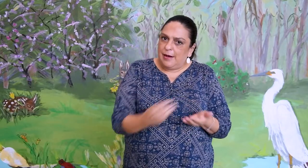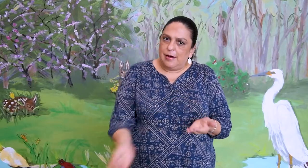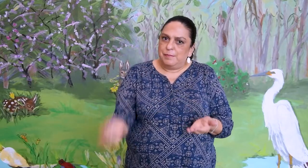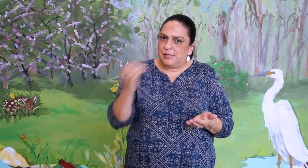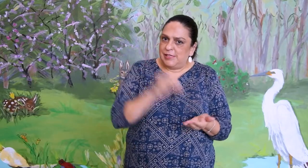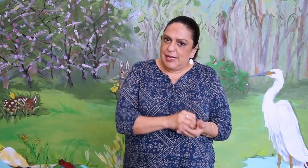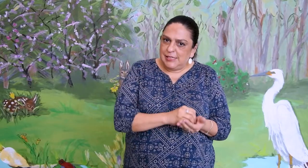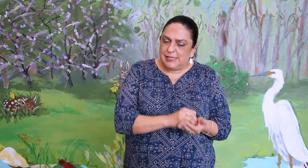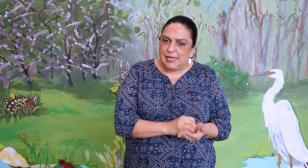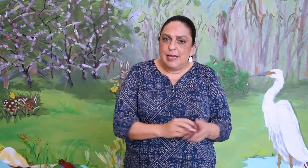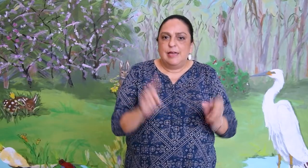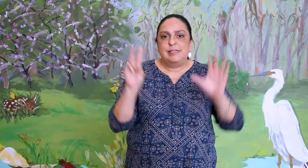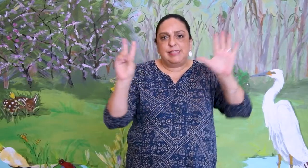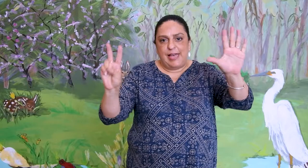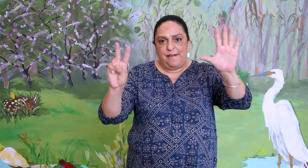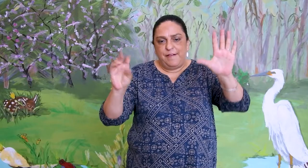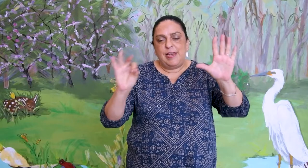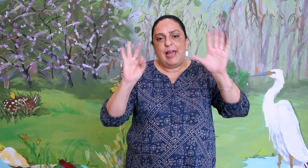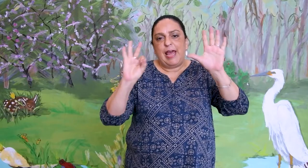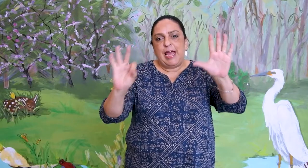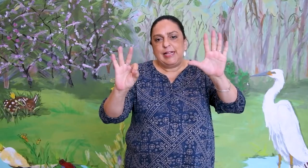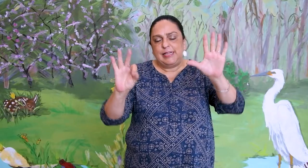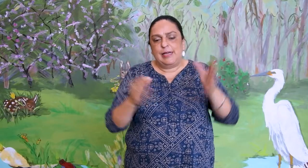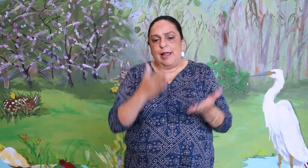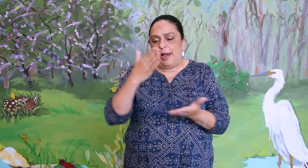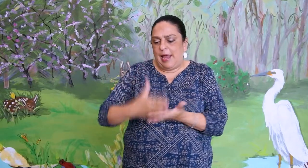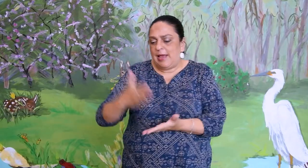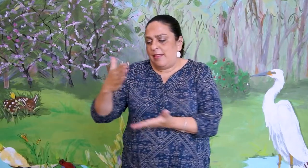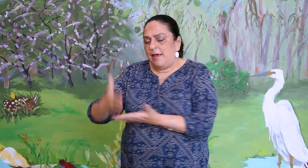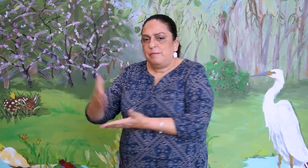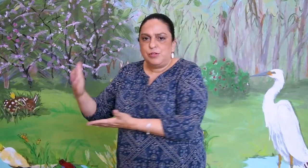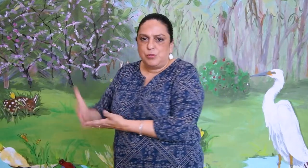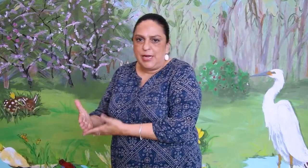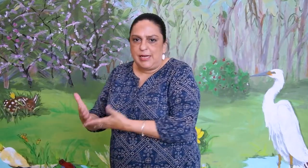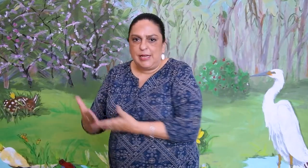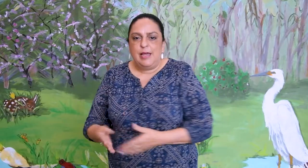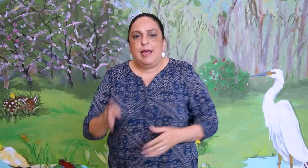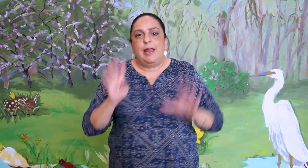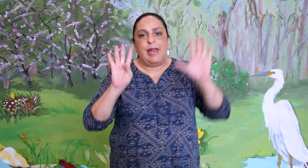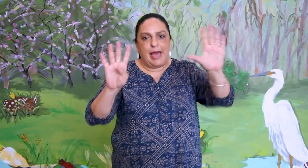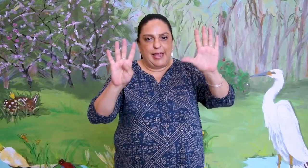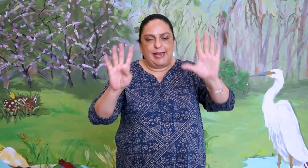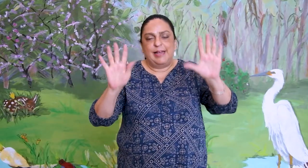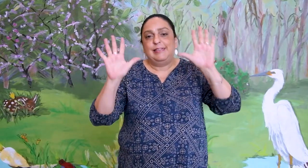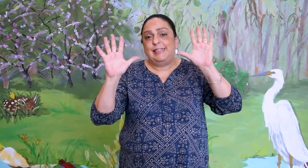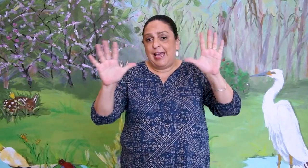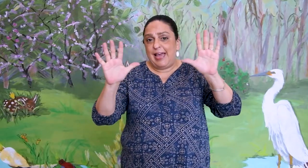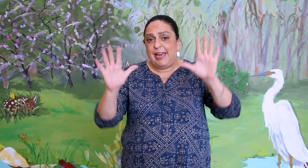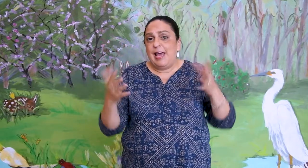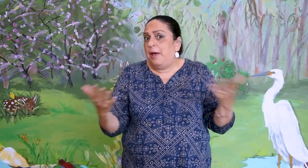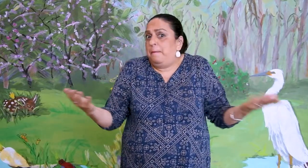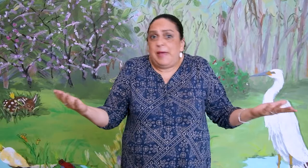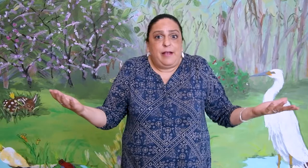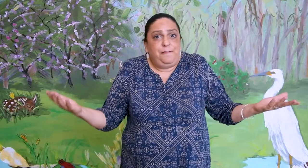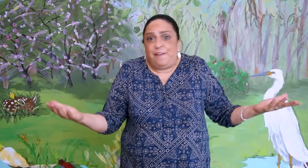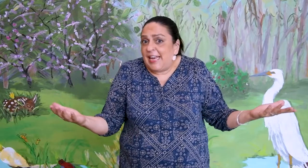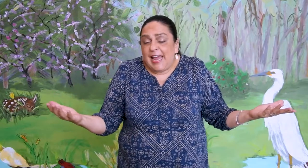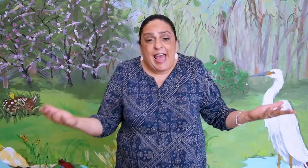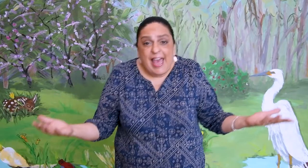up sticks, seven, eight, lay them straight, nine, ten, big foot, ten.